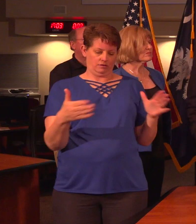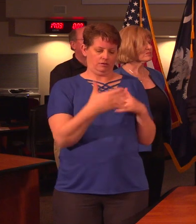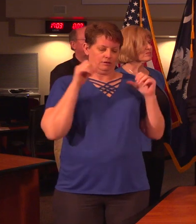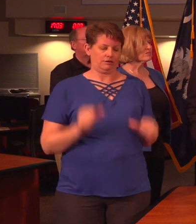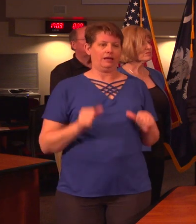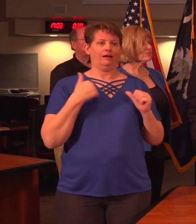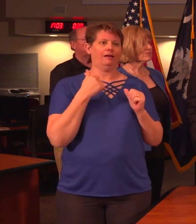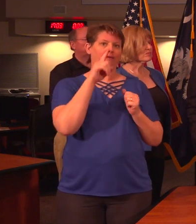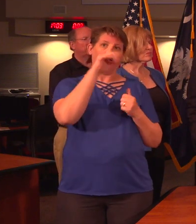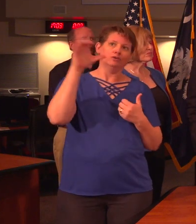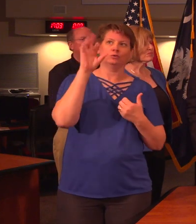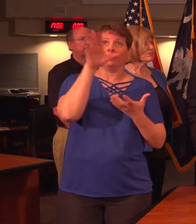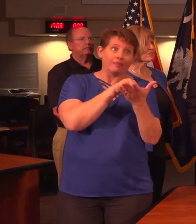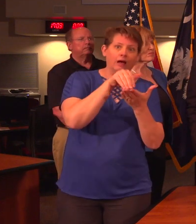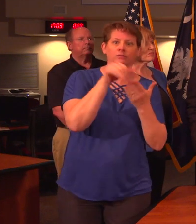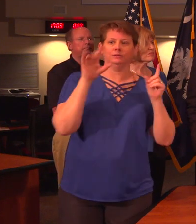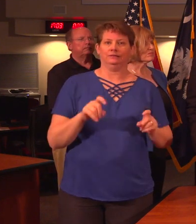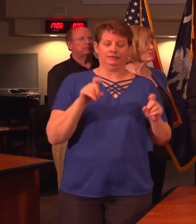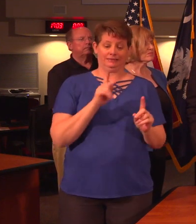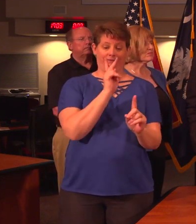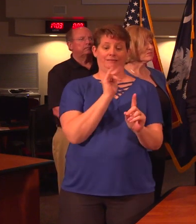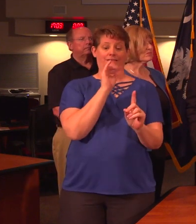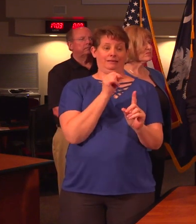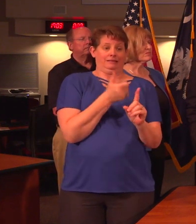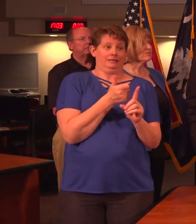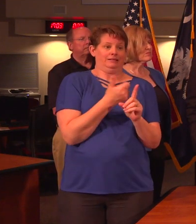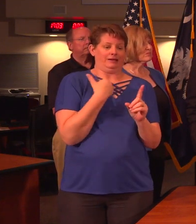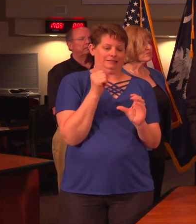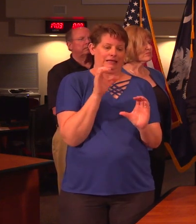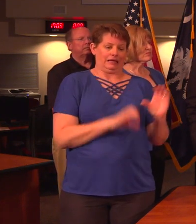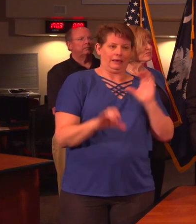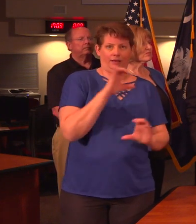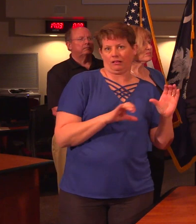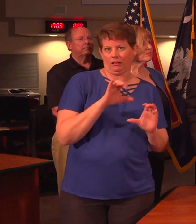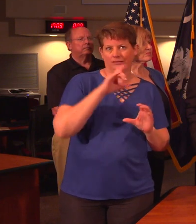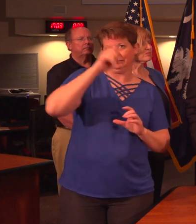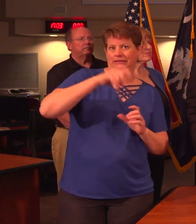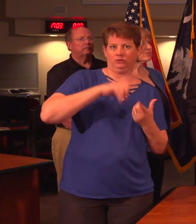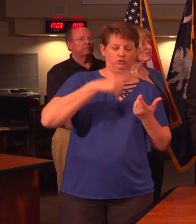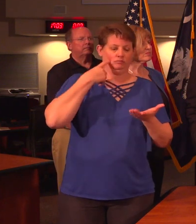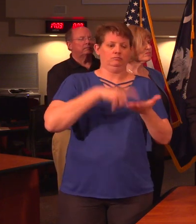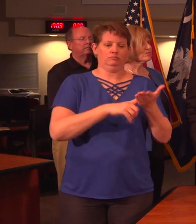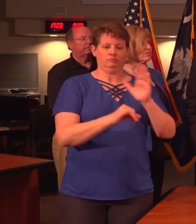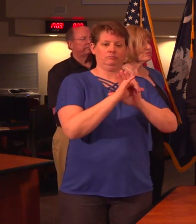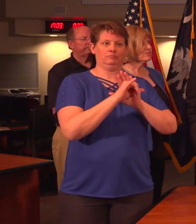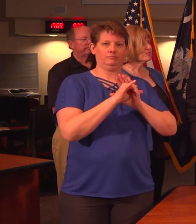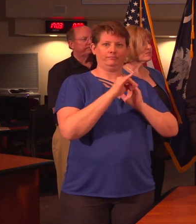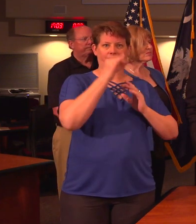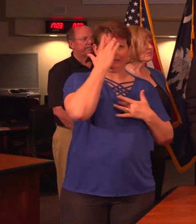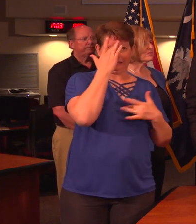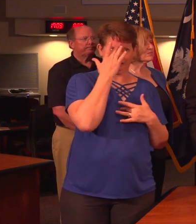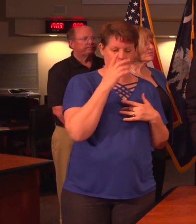hundreds or thousands of tests the kit contains the chemical reagents to detect the virus so the kit